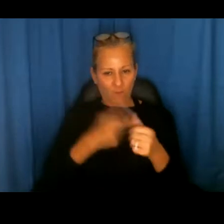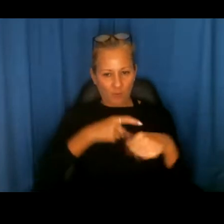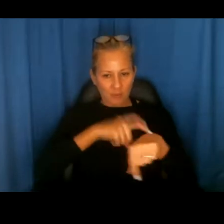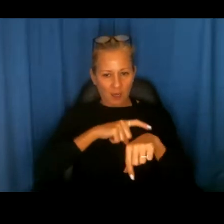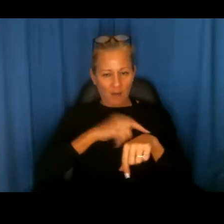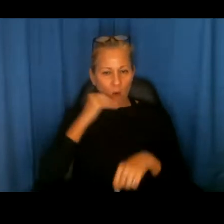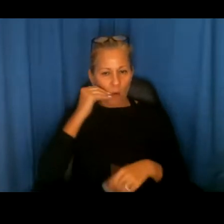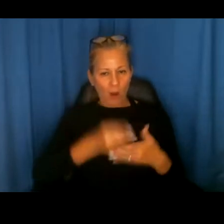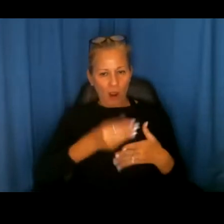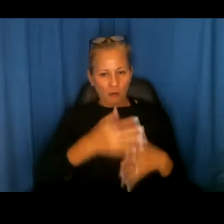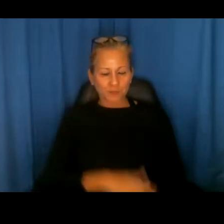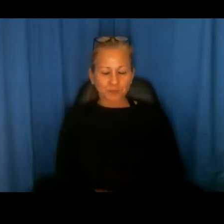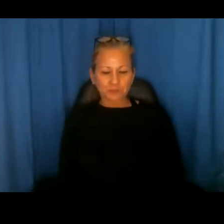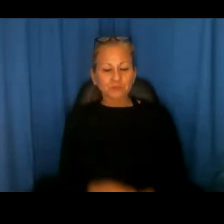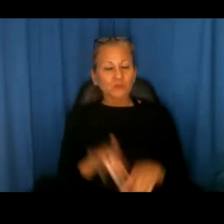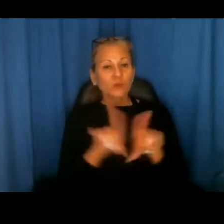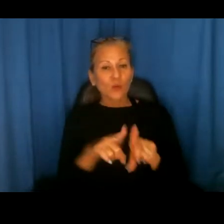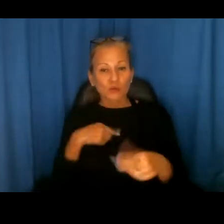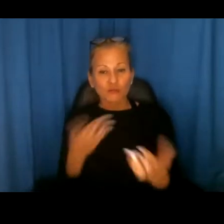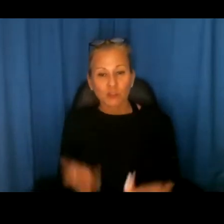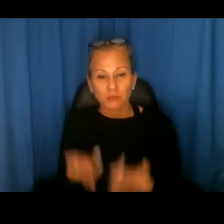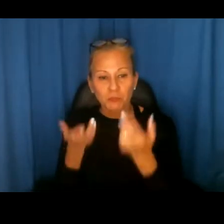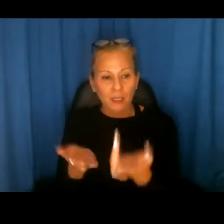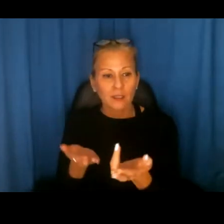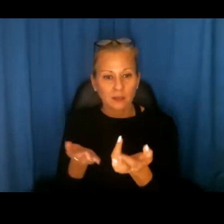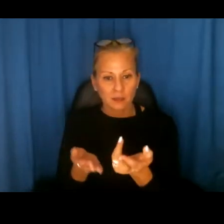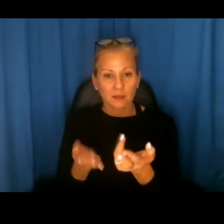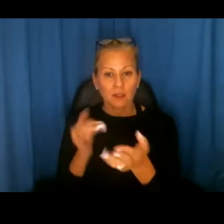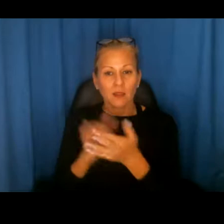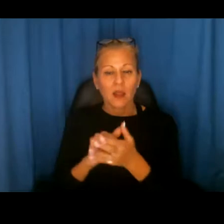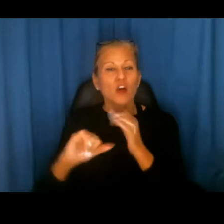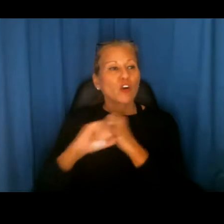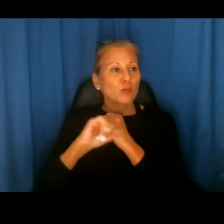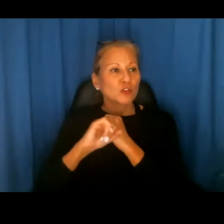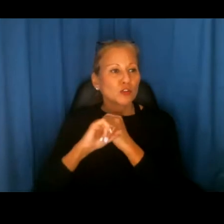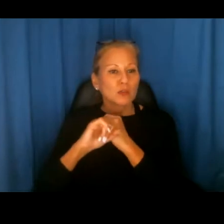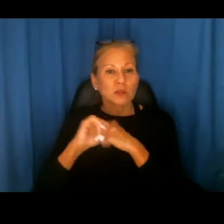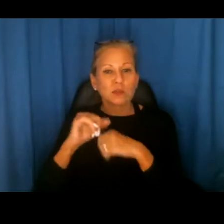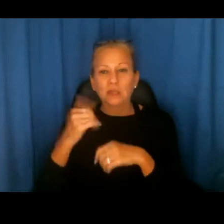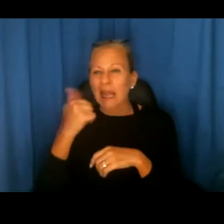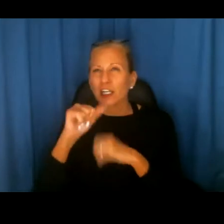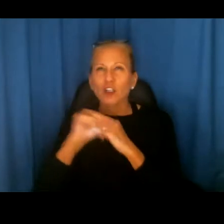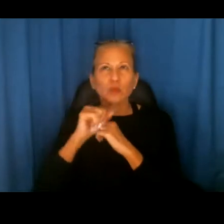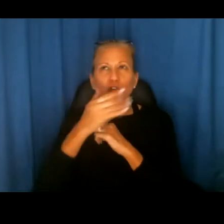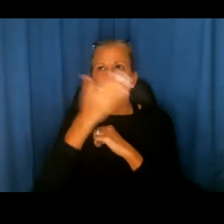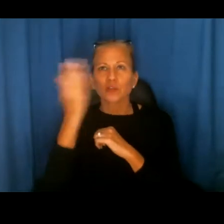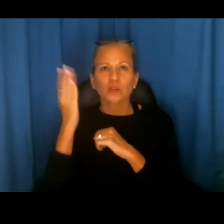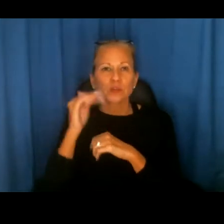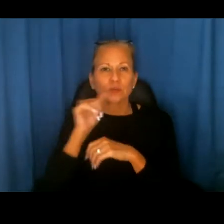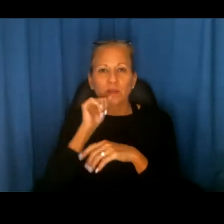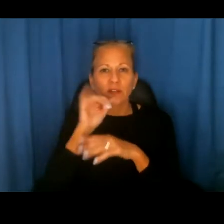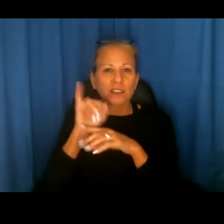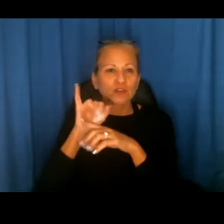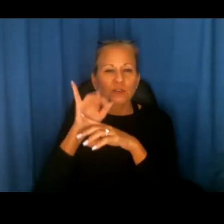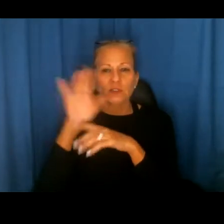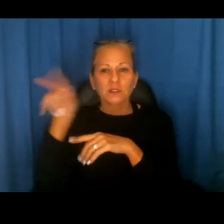buyers. Uh, we've also recommended that, uh, the commercial properties, many commercial properties during this pandemic, uh,